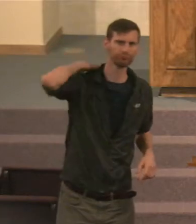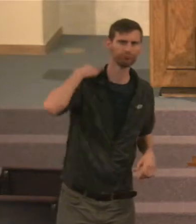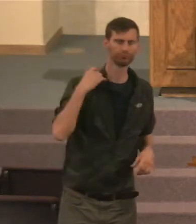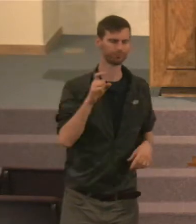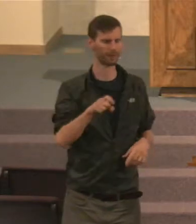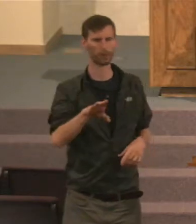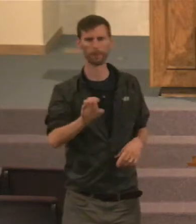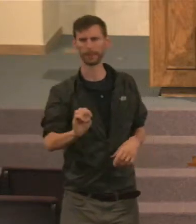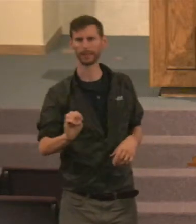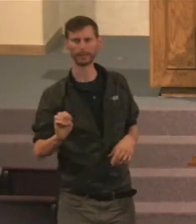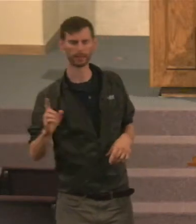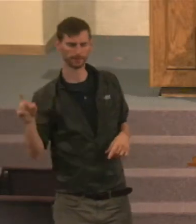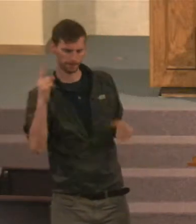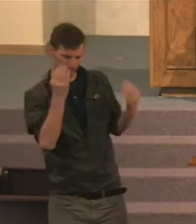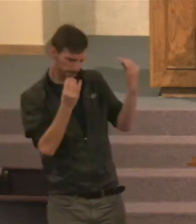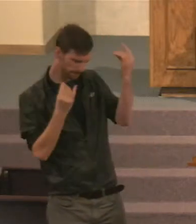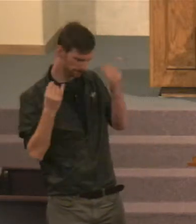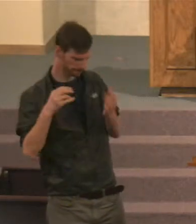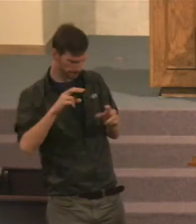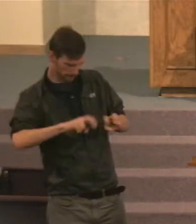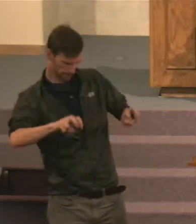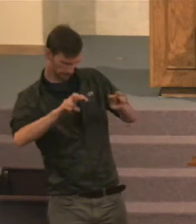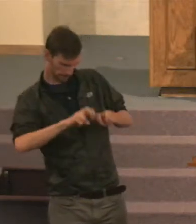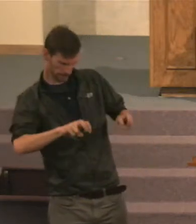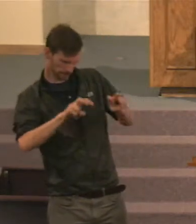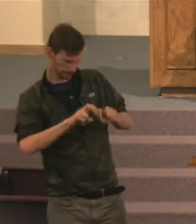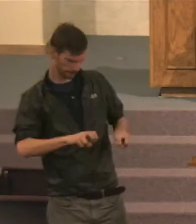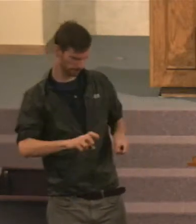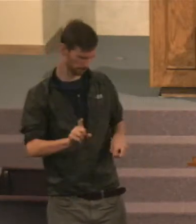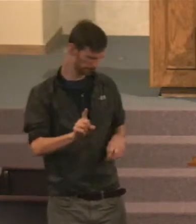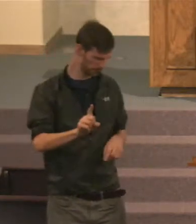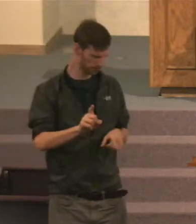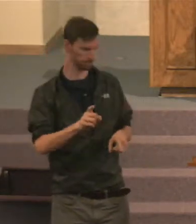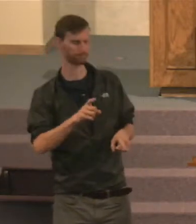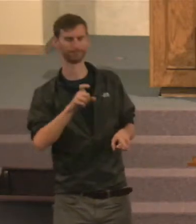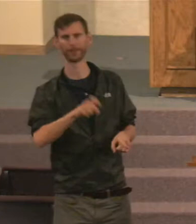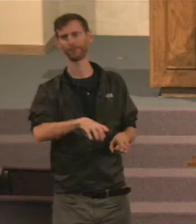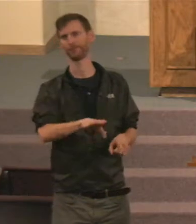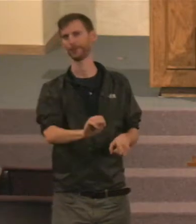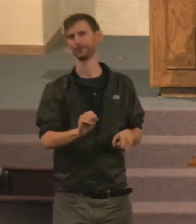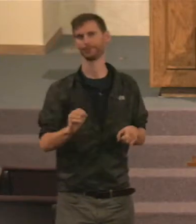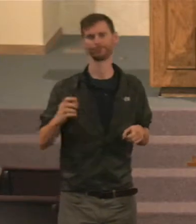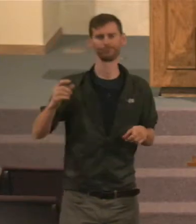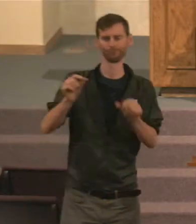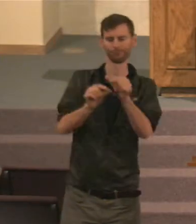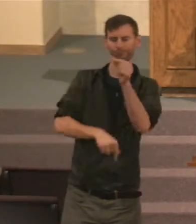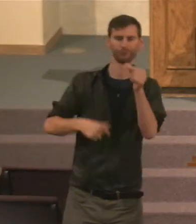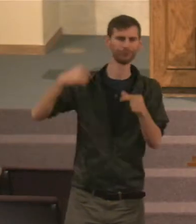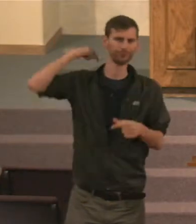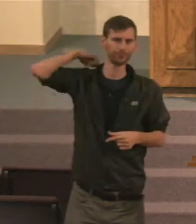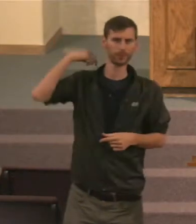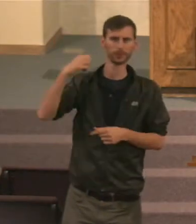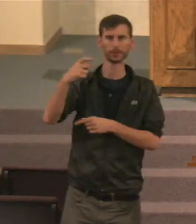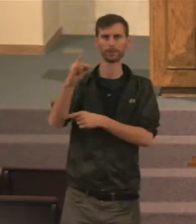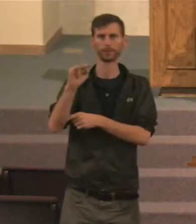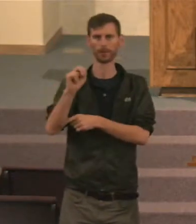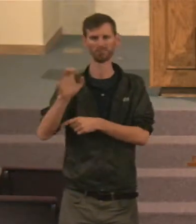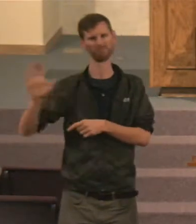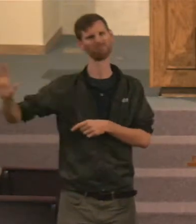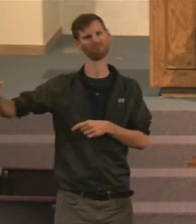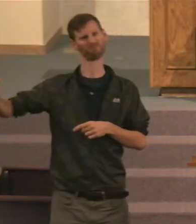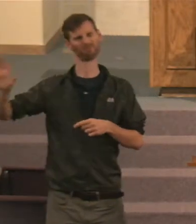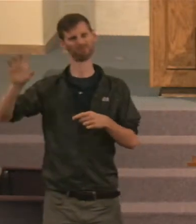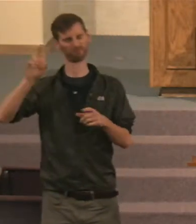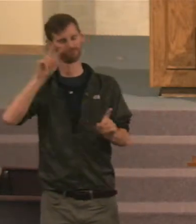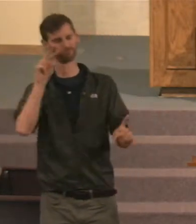The spinal cord. And so, you know, just, it's all these things we talked about, The aging process, the outward part of a man,